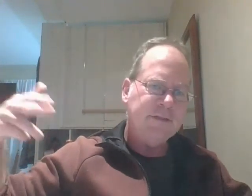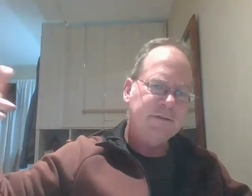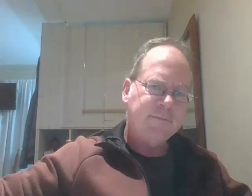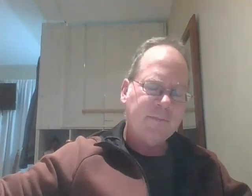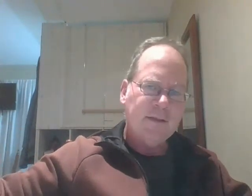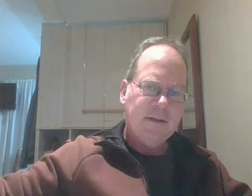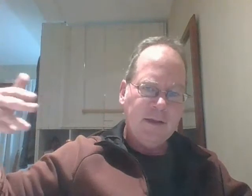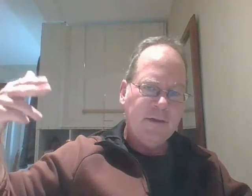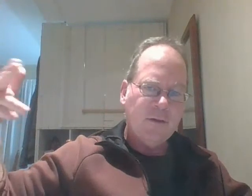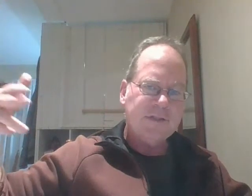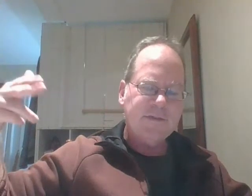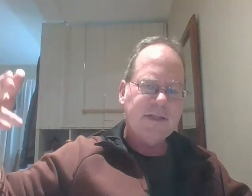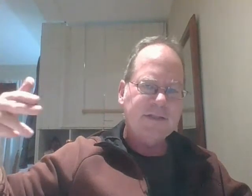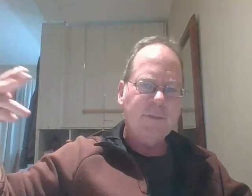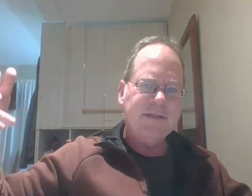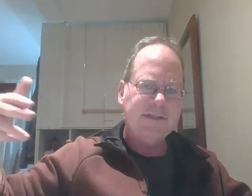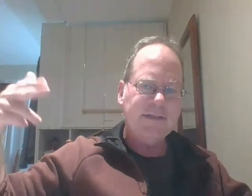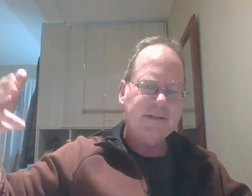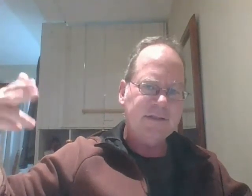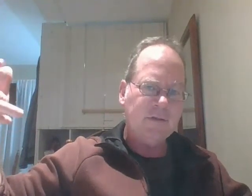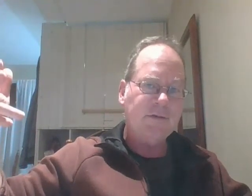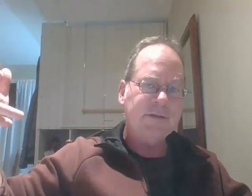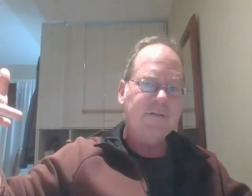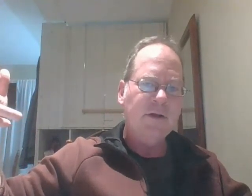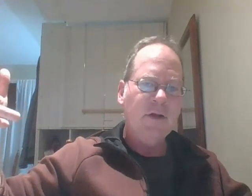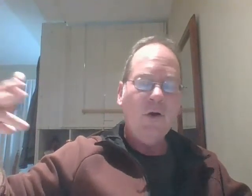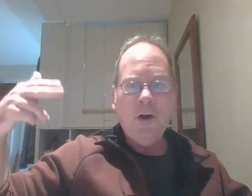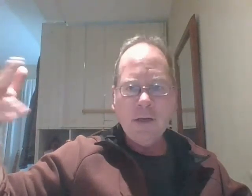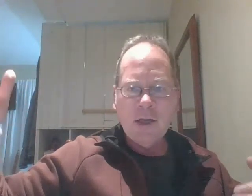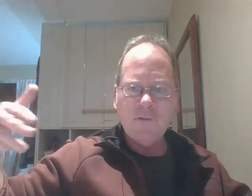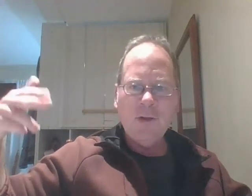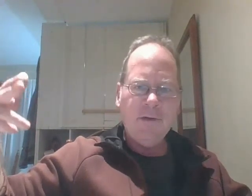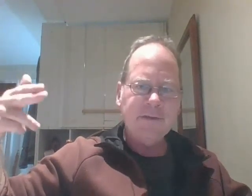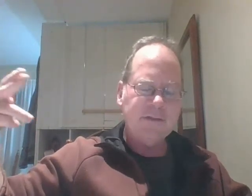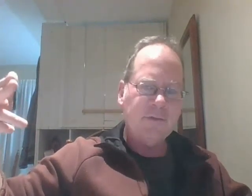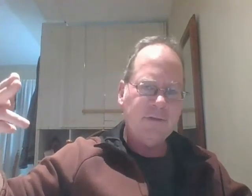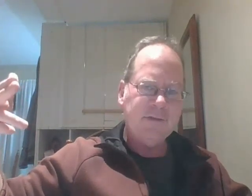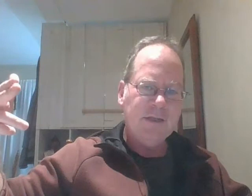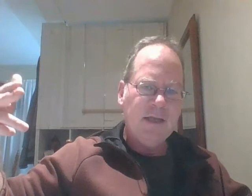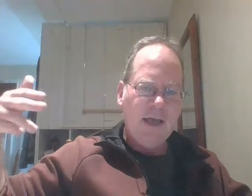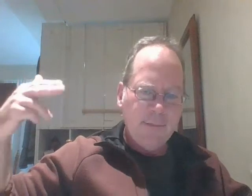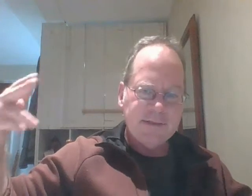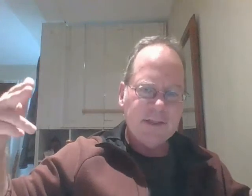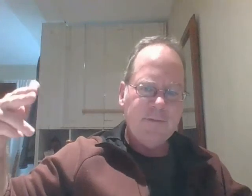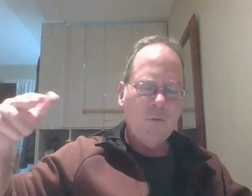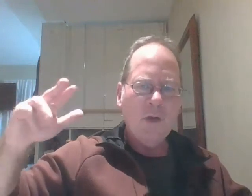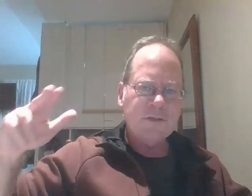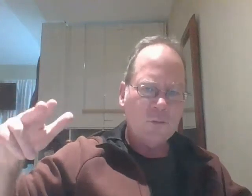in other words i'm suggesting there'll be succession in some countries even or ungovernable areas in some countries i basically believe the western world